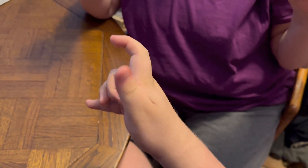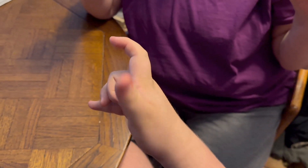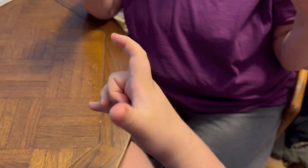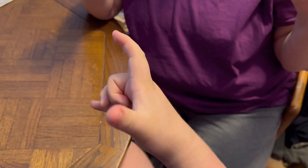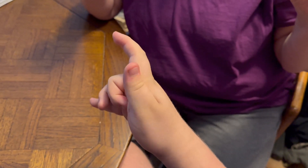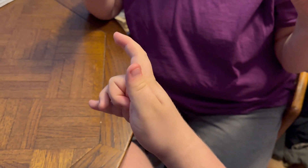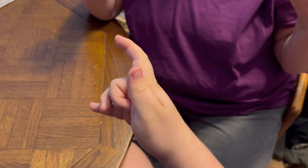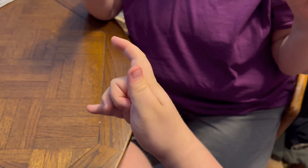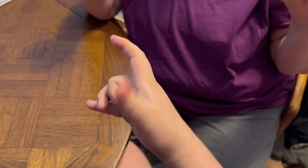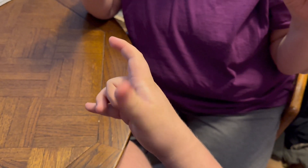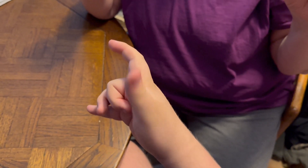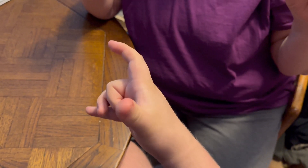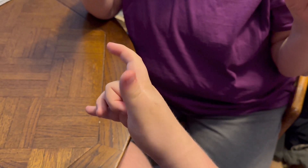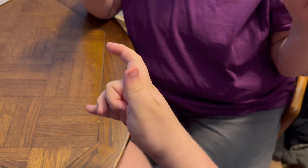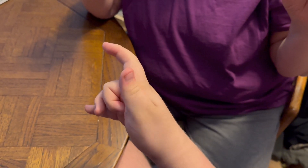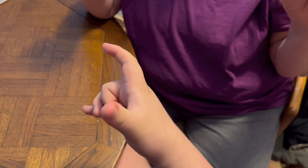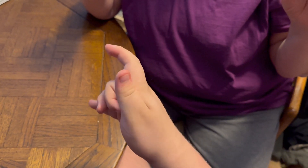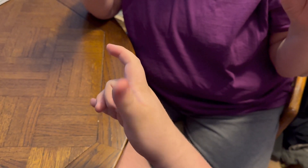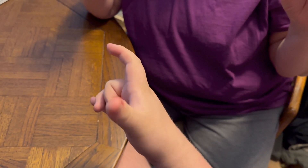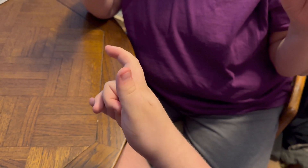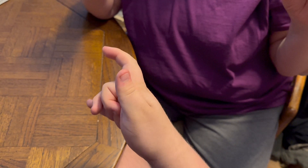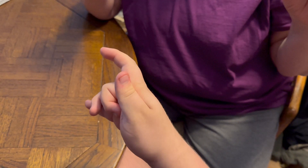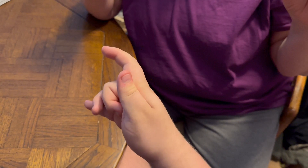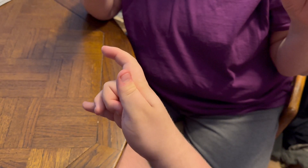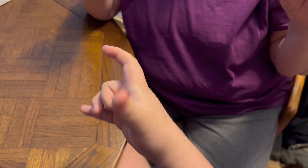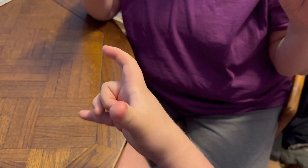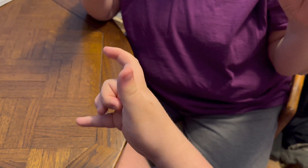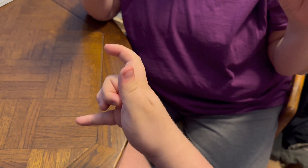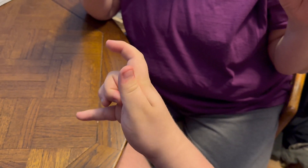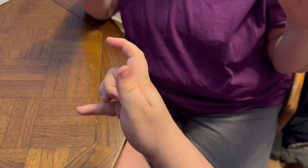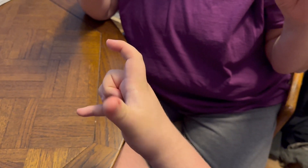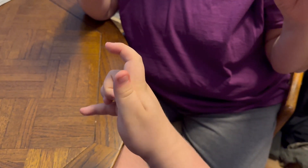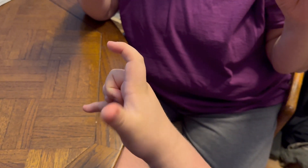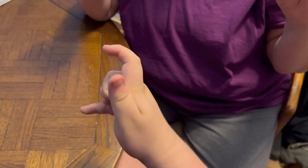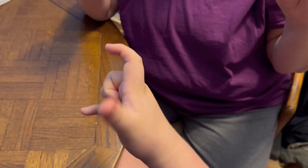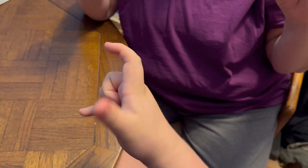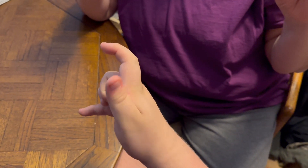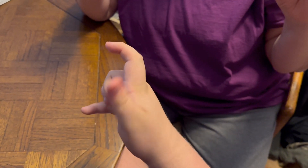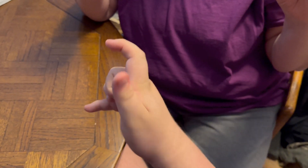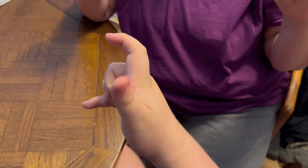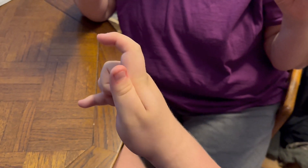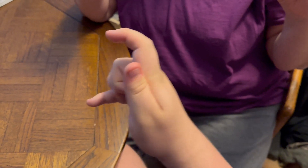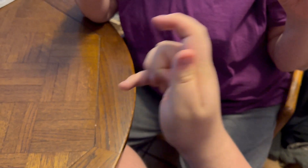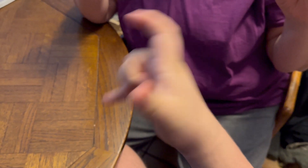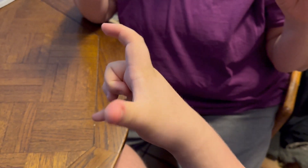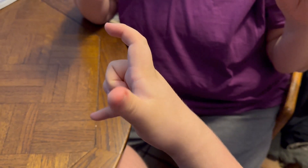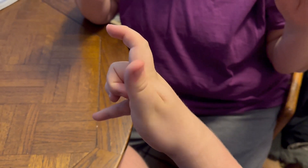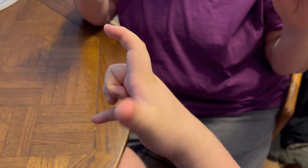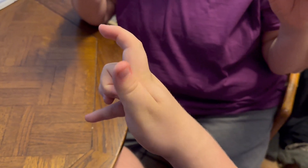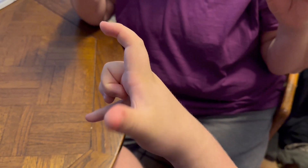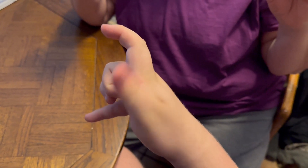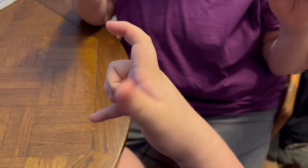the top while you guys play ball with that baseball thingy now go for it Alex